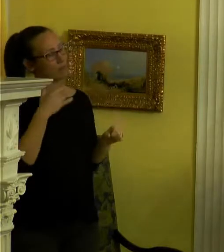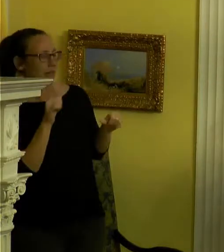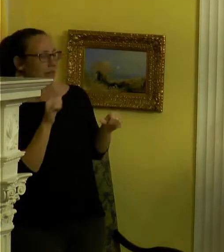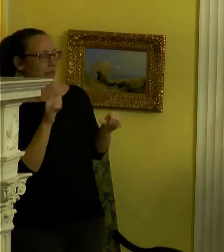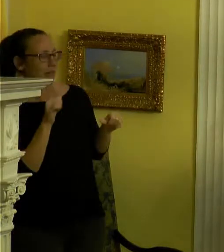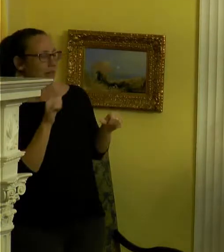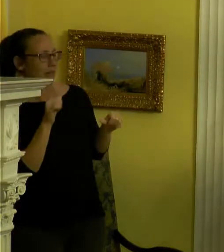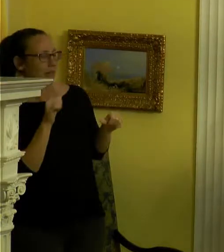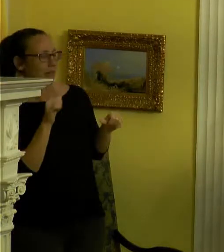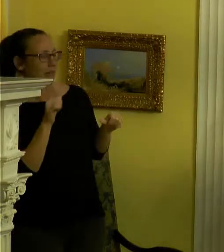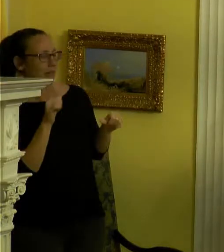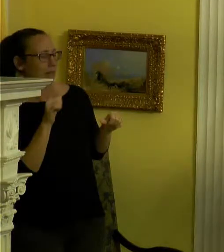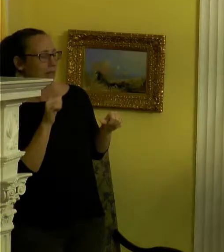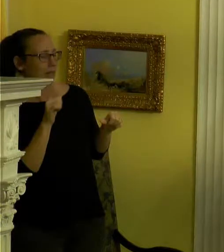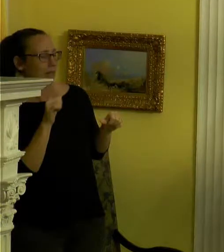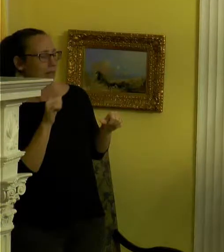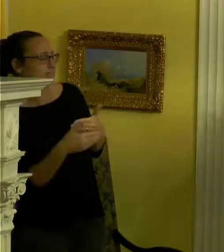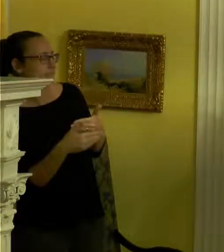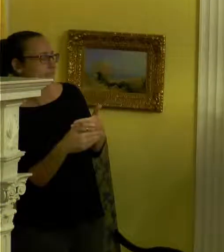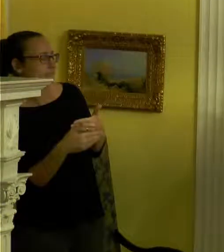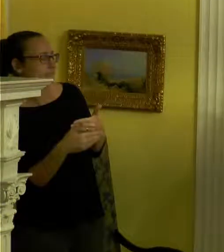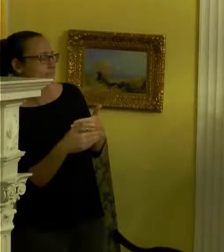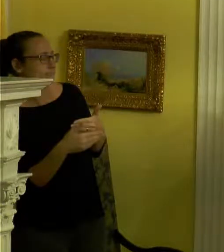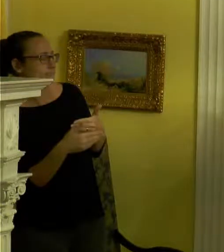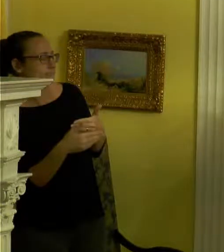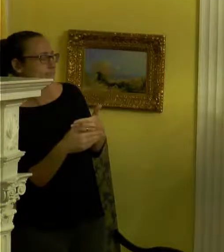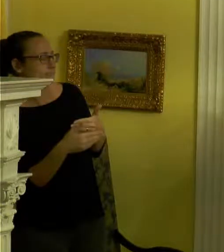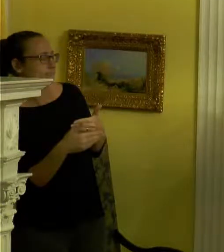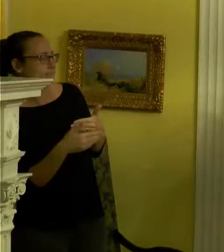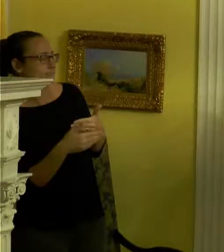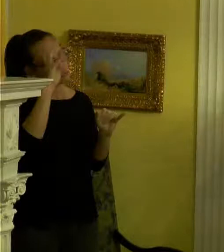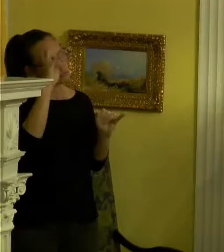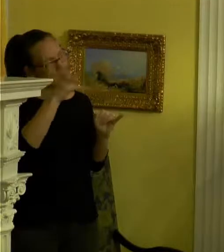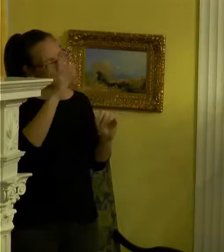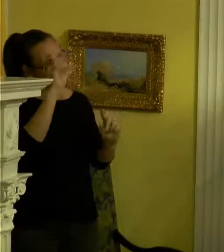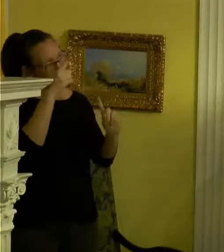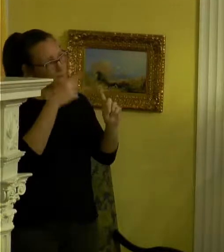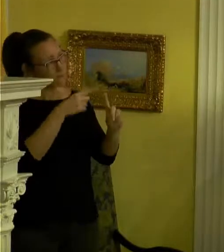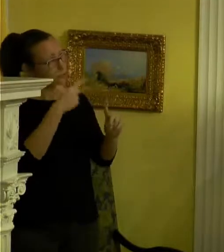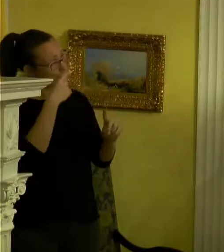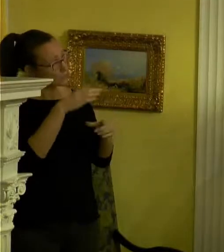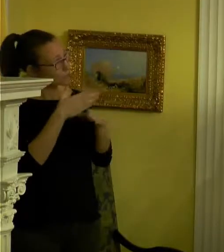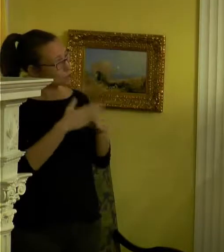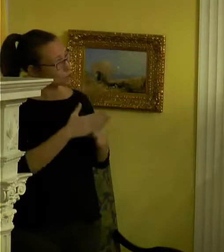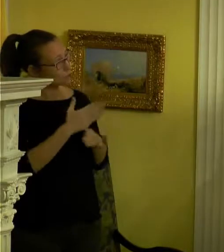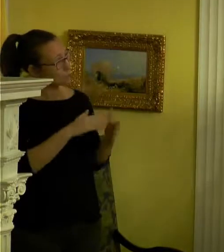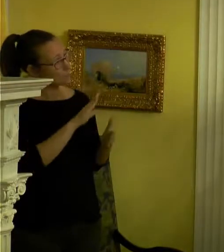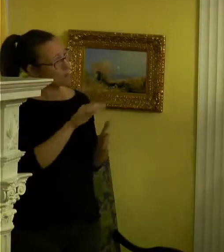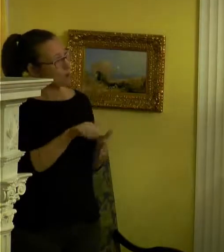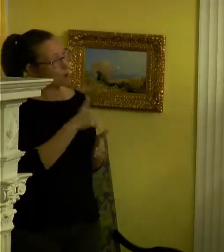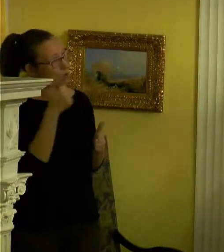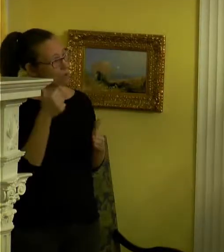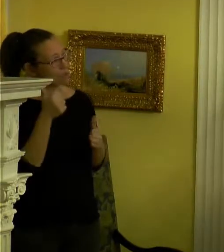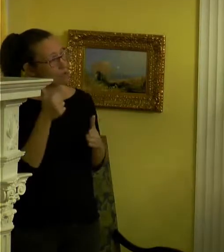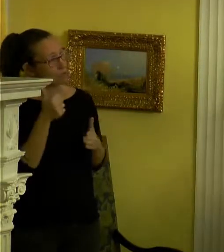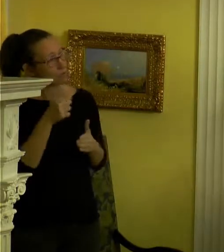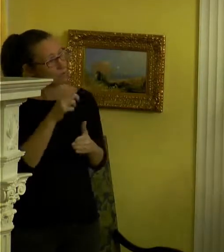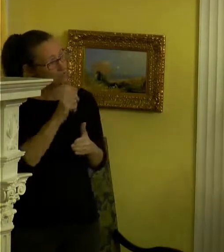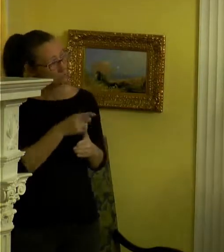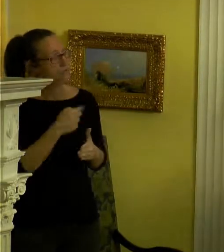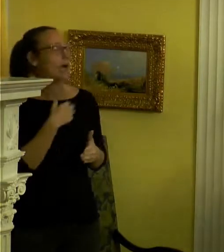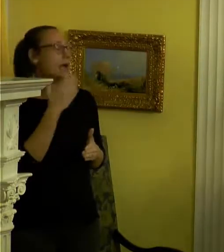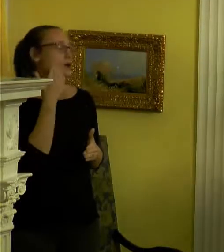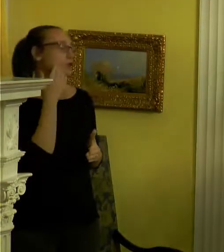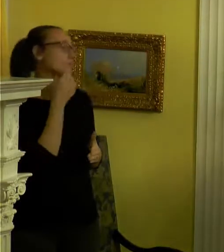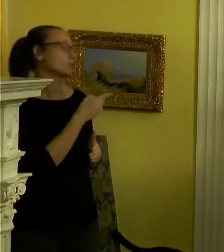be doing many things but we still have creative endeavors, would you share some of your other, like, just, like, practical? Mm Because I know